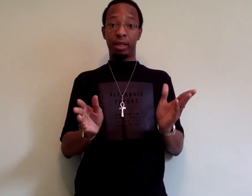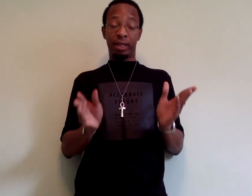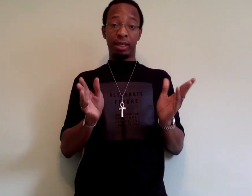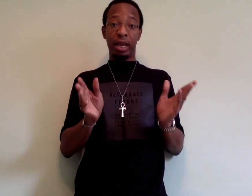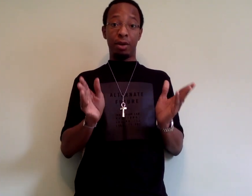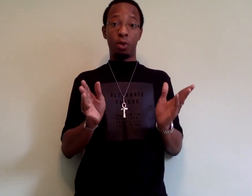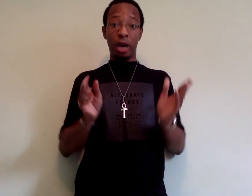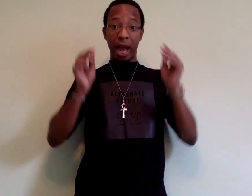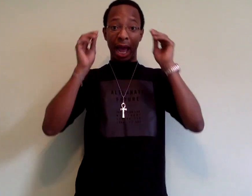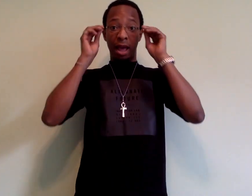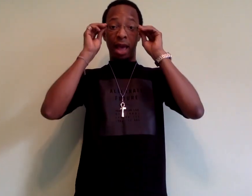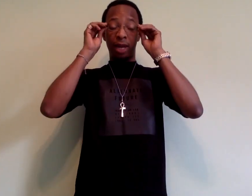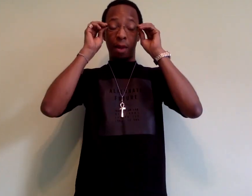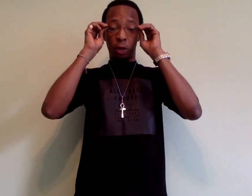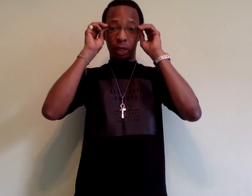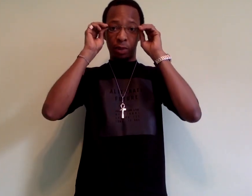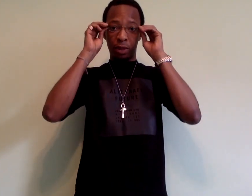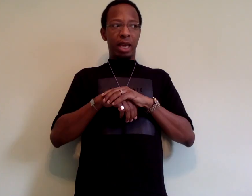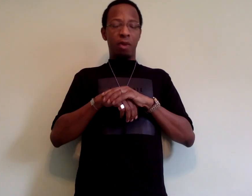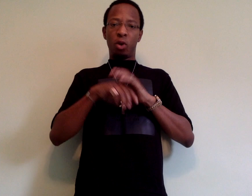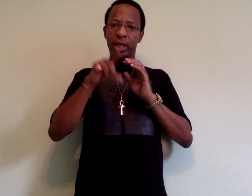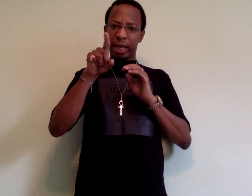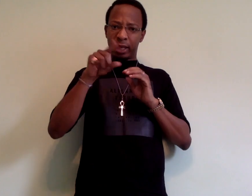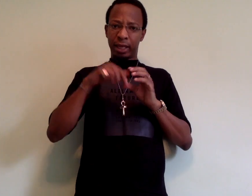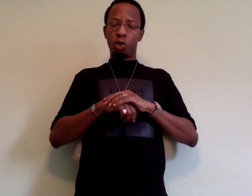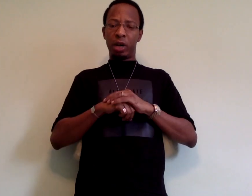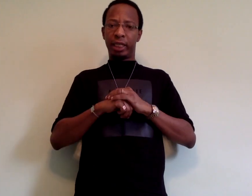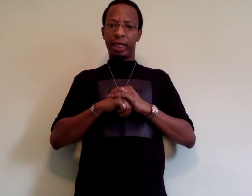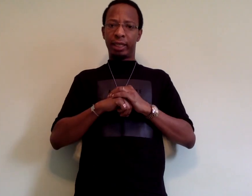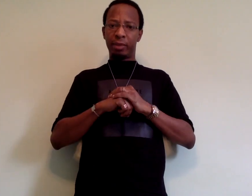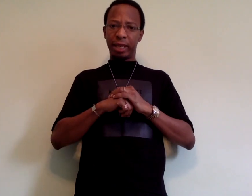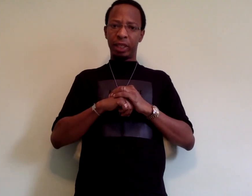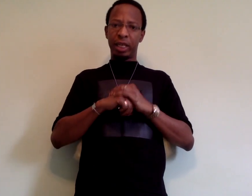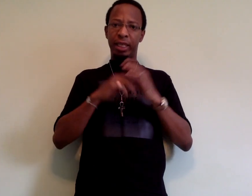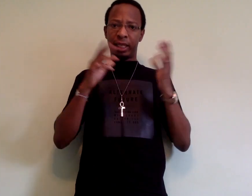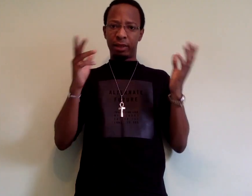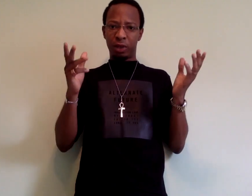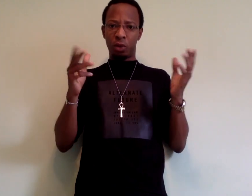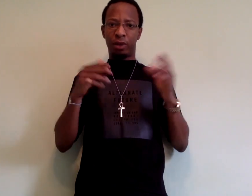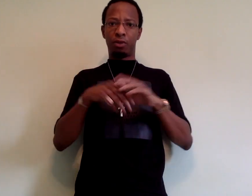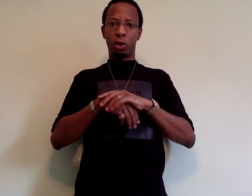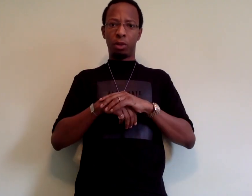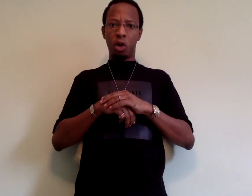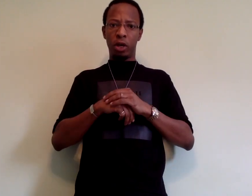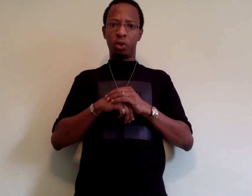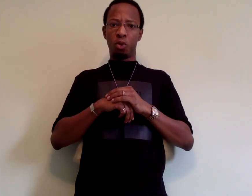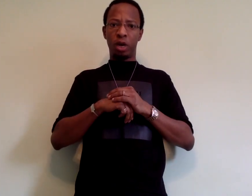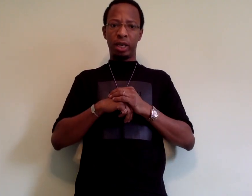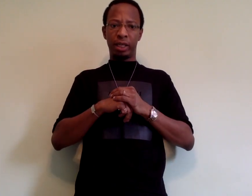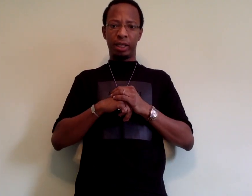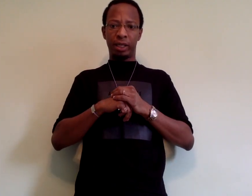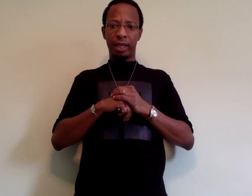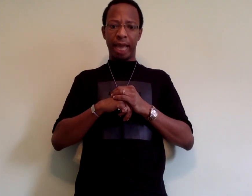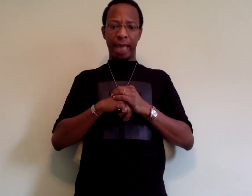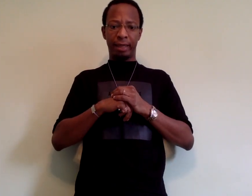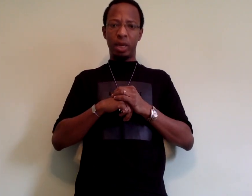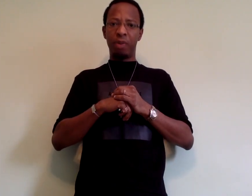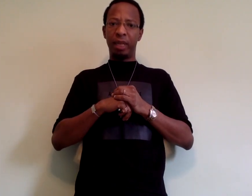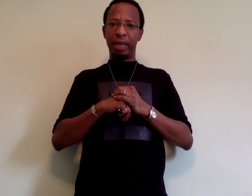this is an area where I have a lot more sympathy. One thing that Omar Johnson mentioned in his interview with Roland Martin was that he believed